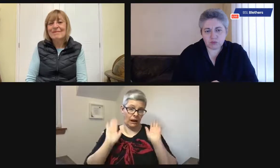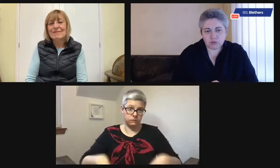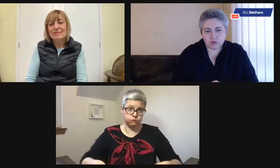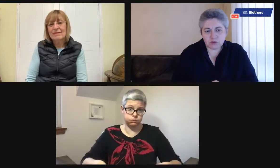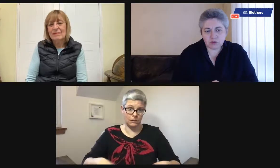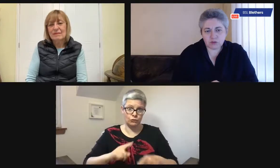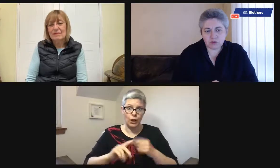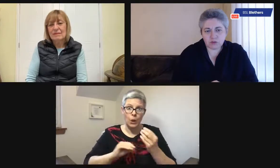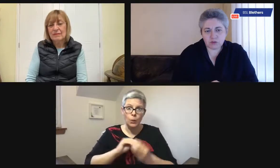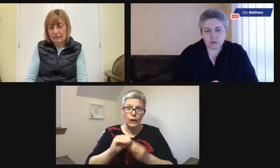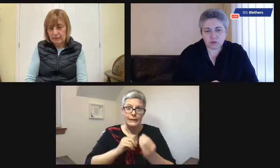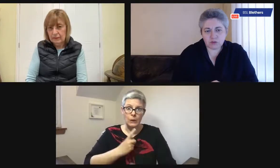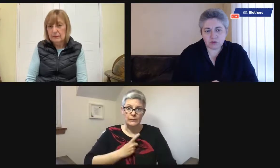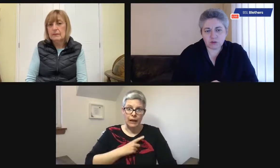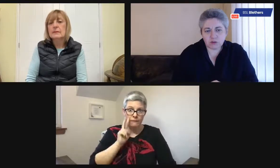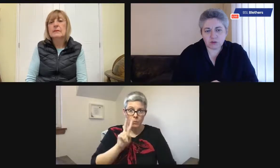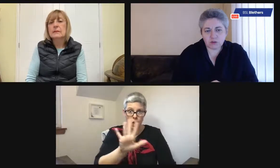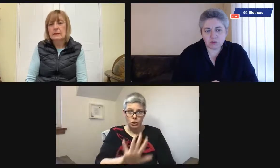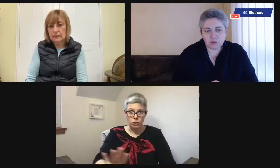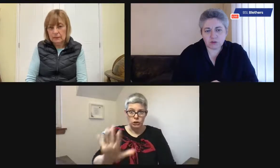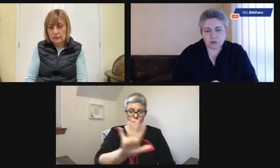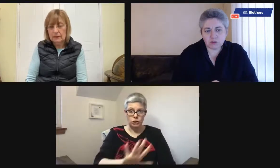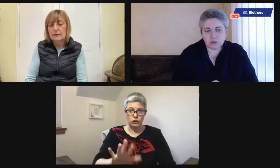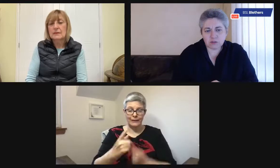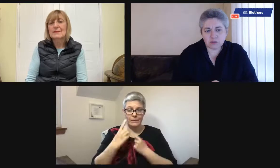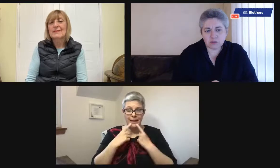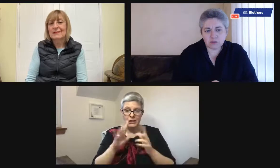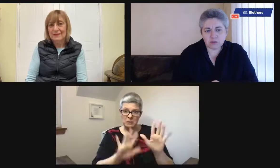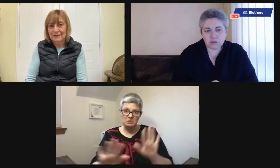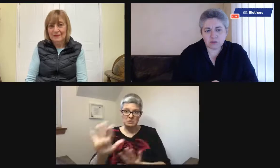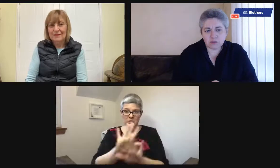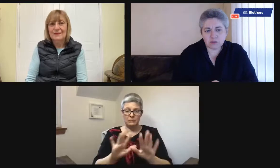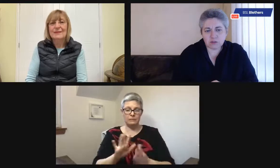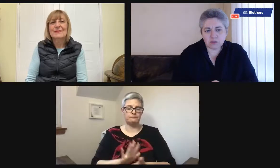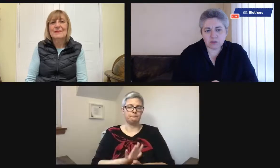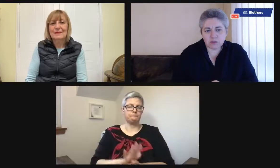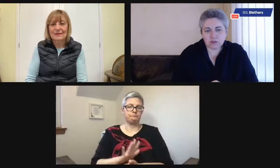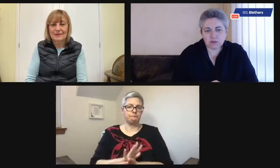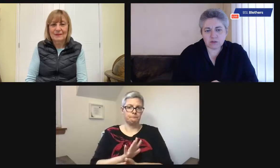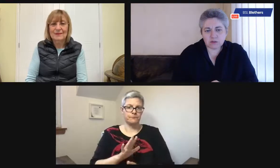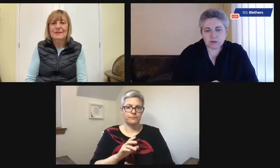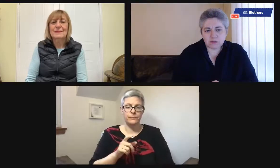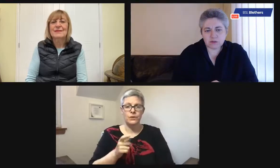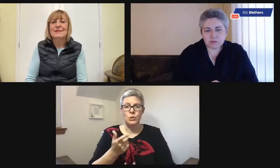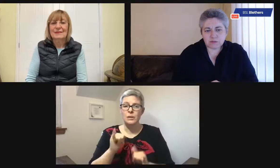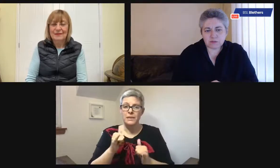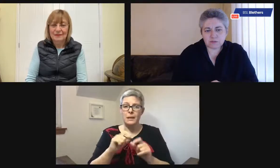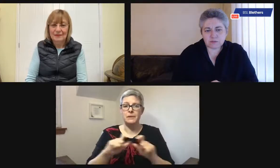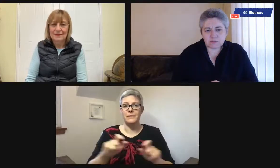move quite quickly. So often, people give up on subtitles, try and work out from the screen what's happening.